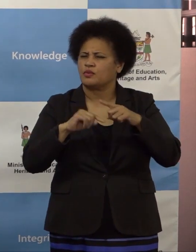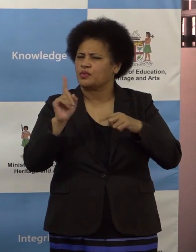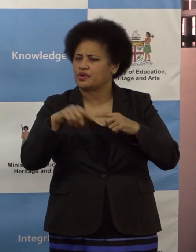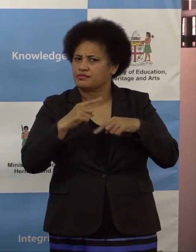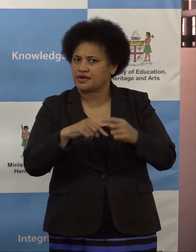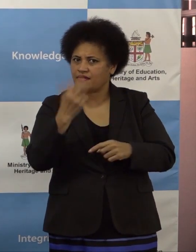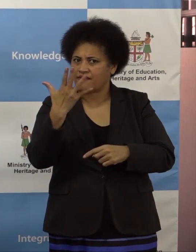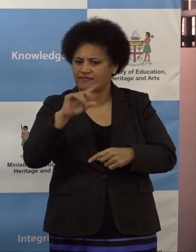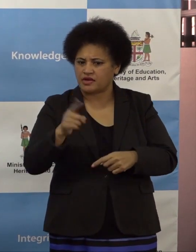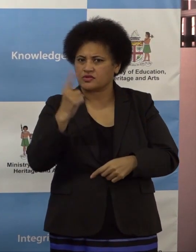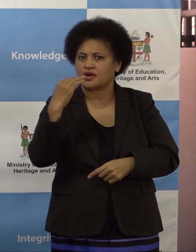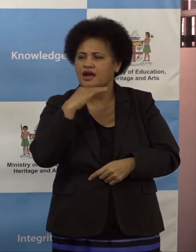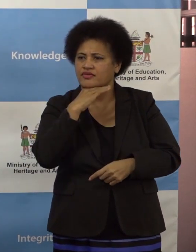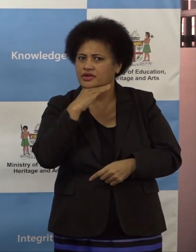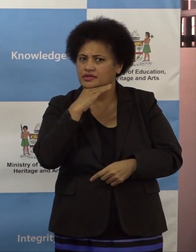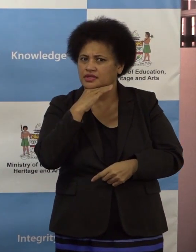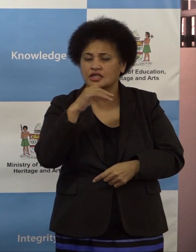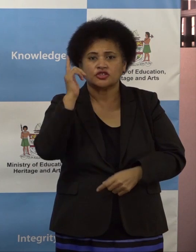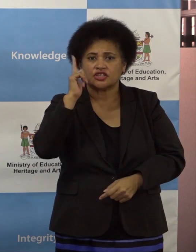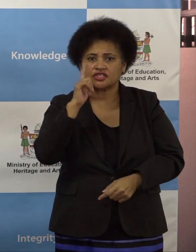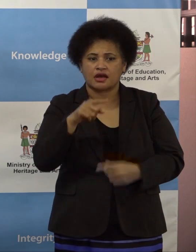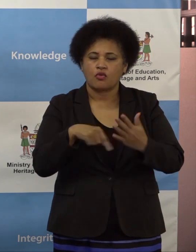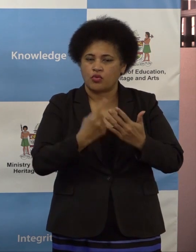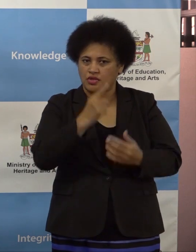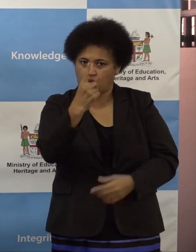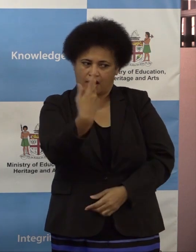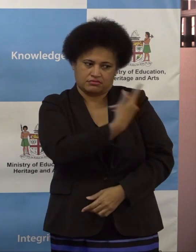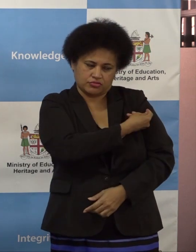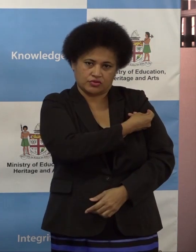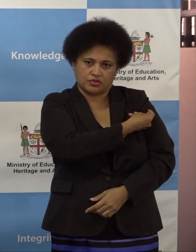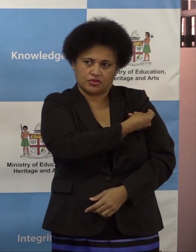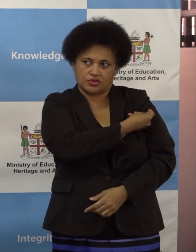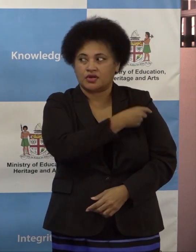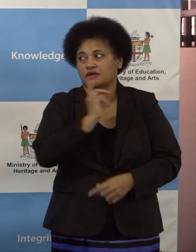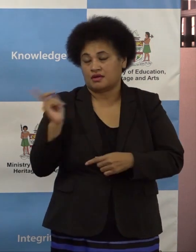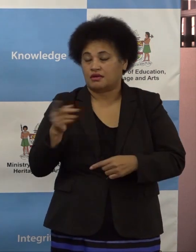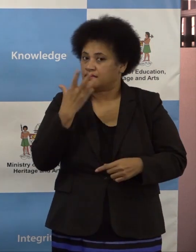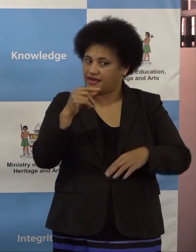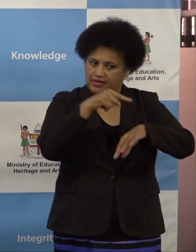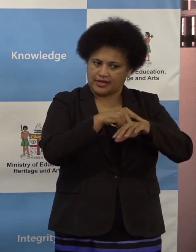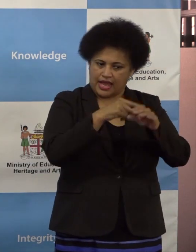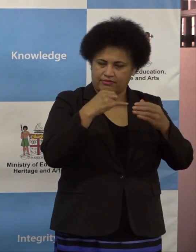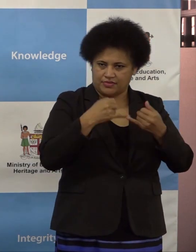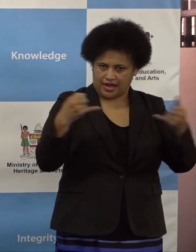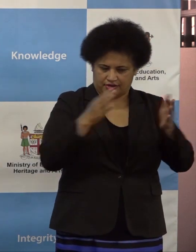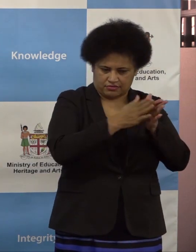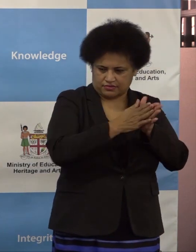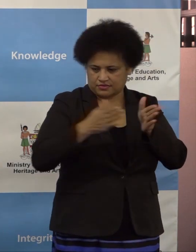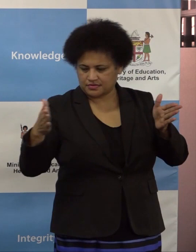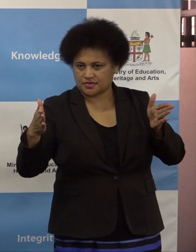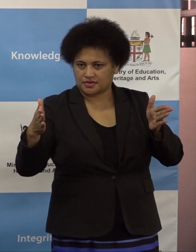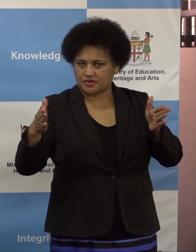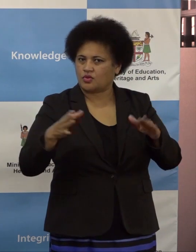to school? As you know, there is a timeline and the timeline was